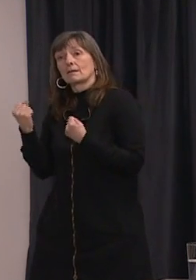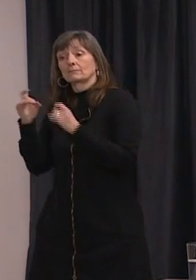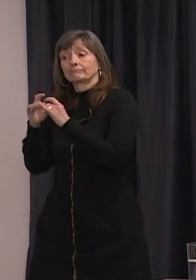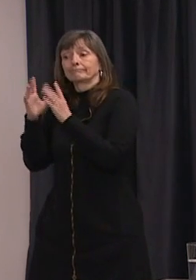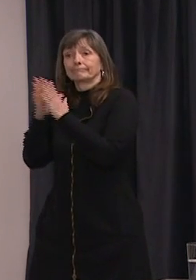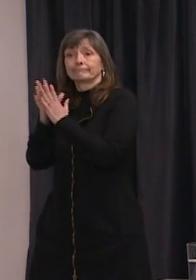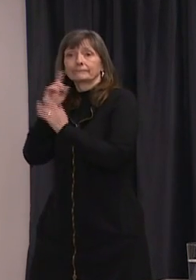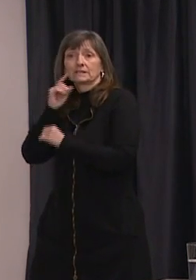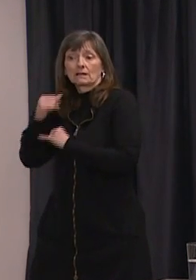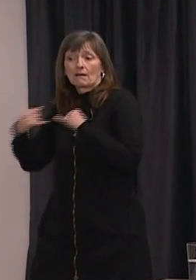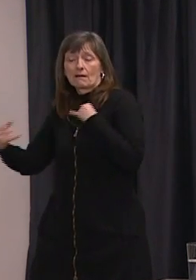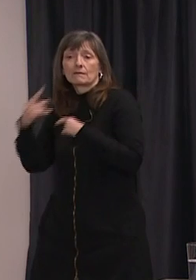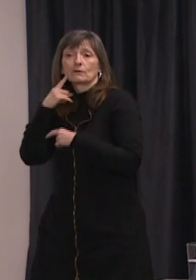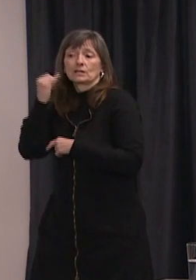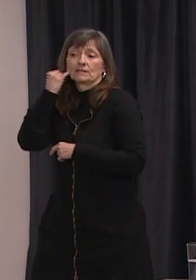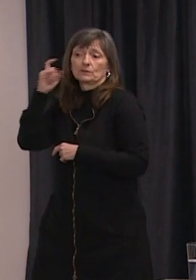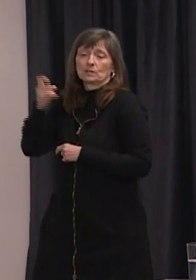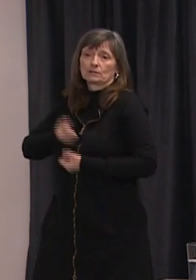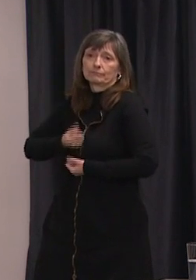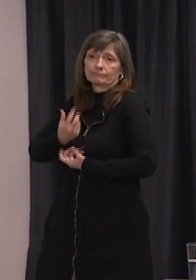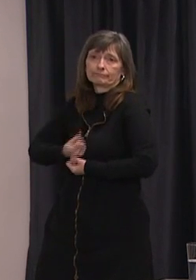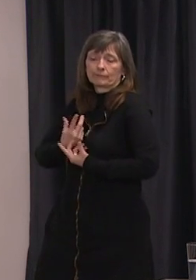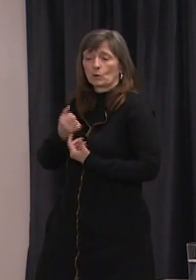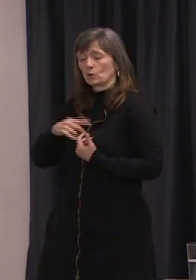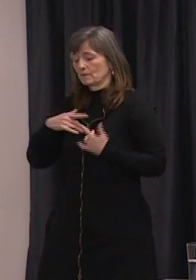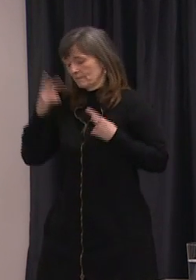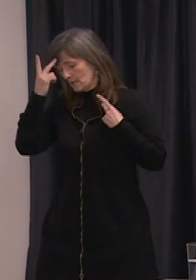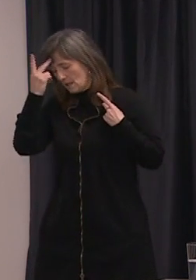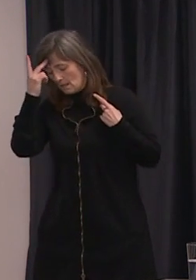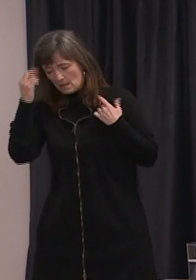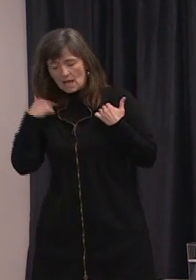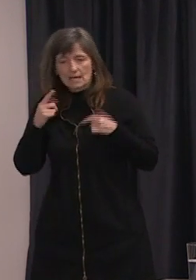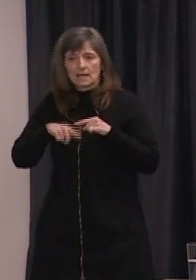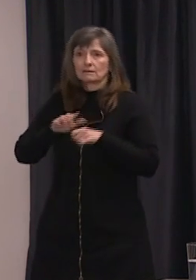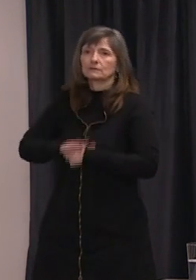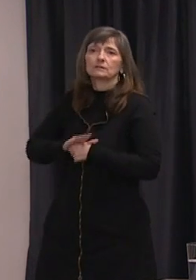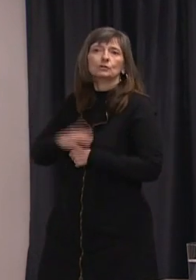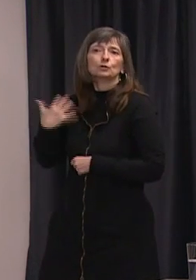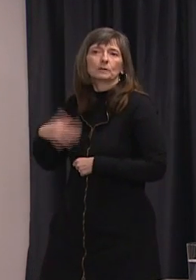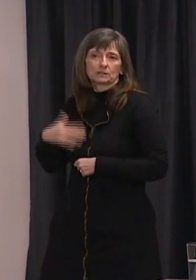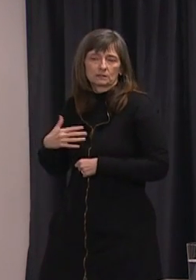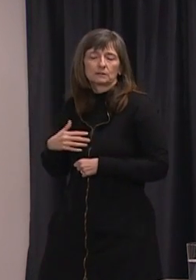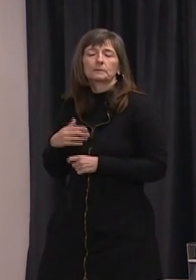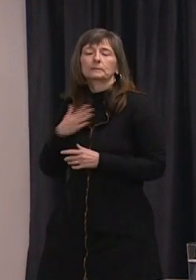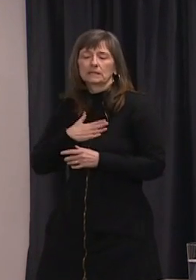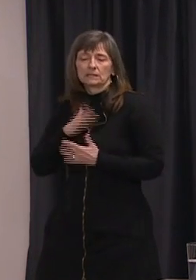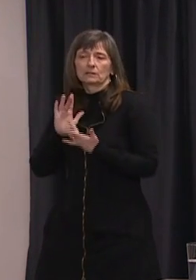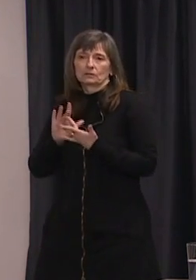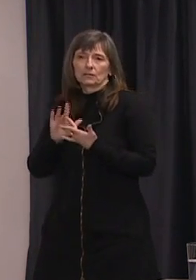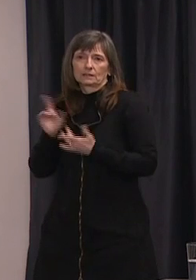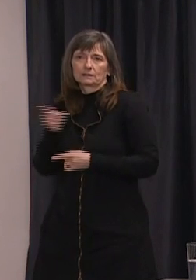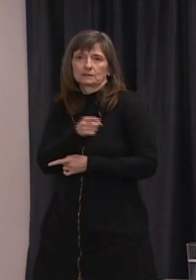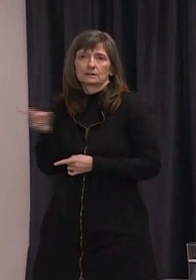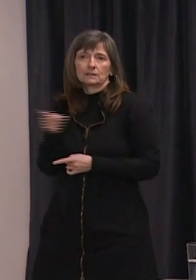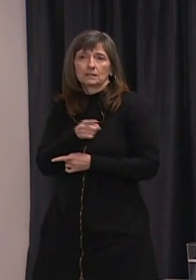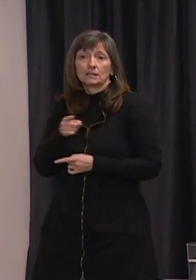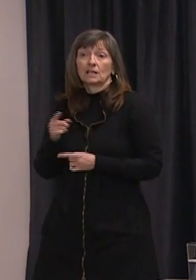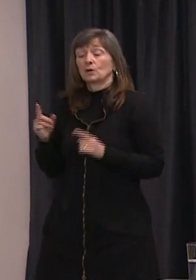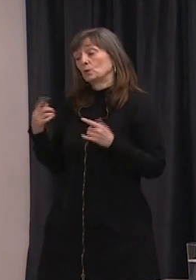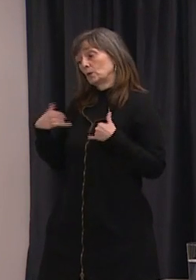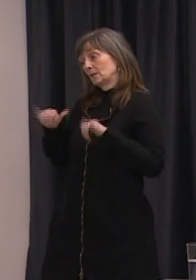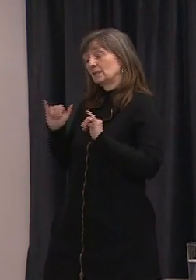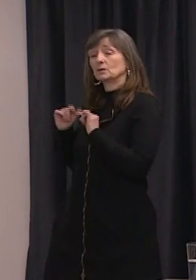you need to talk or if you are experiencing a crisis. Our work is ongoing and is going to continue for some time.